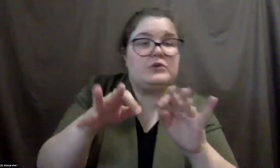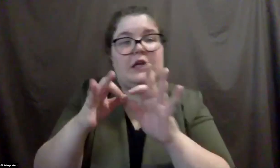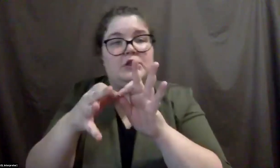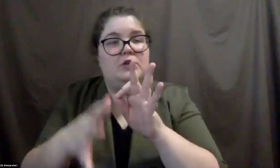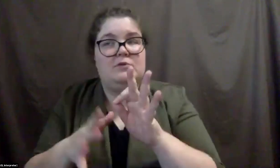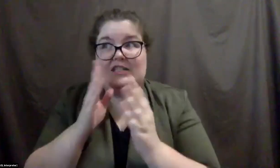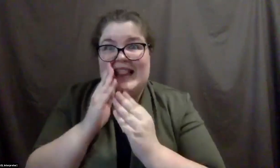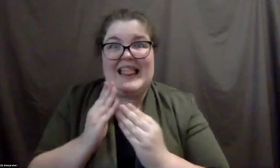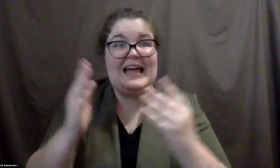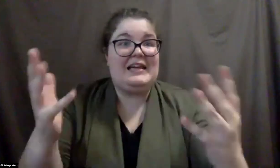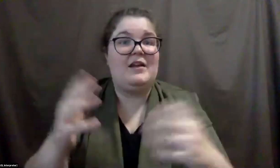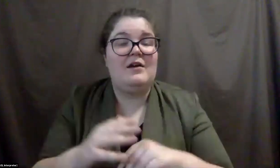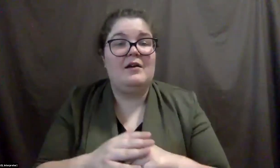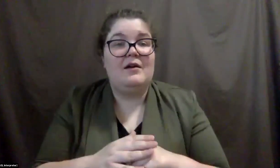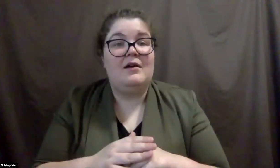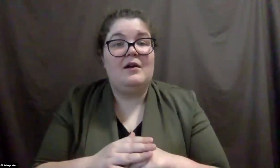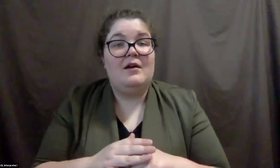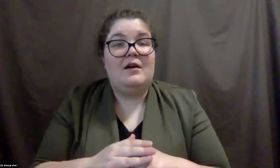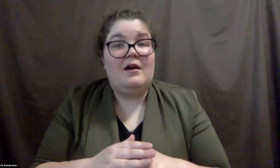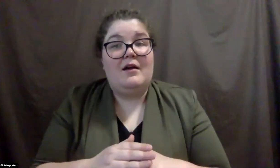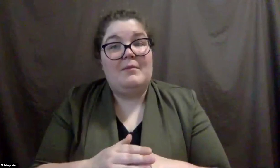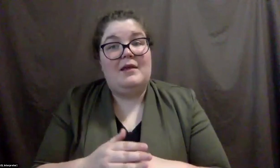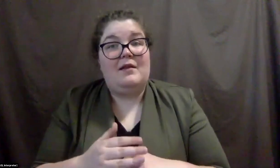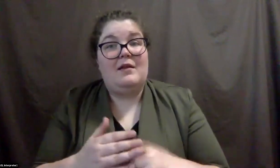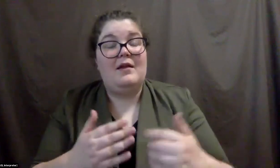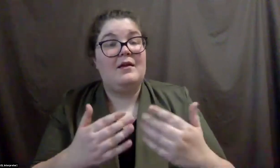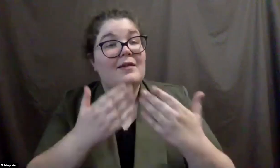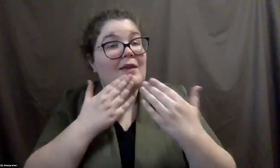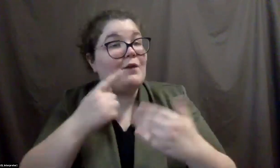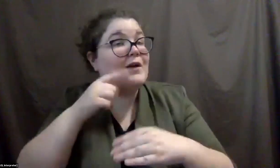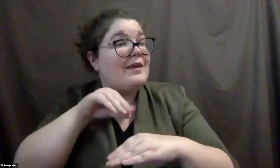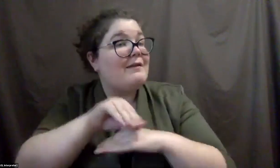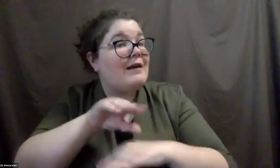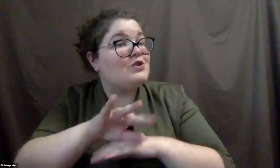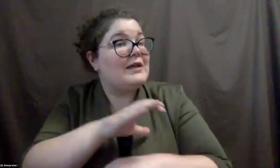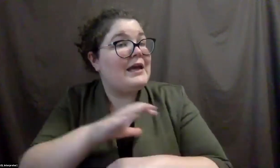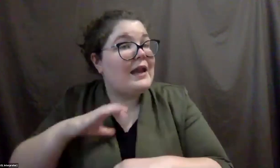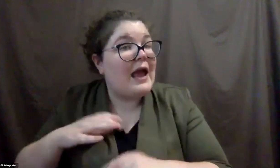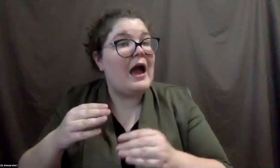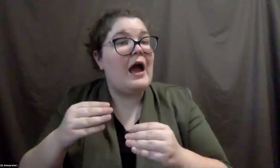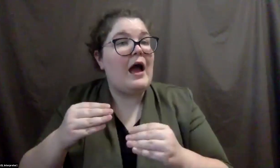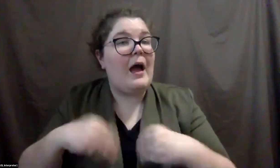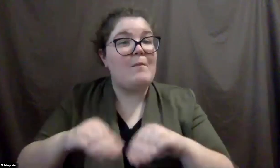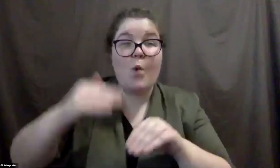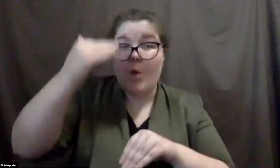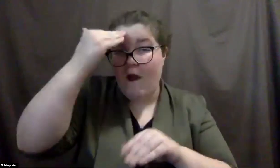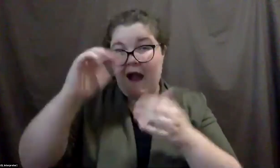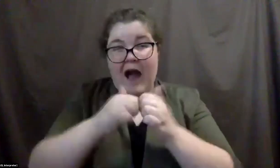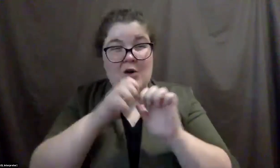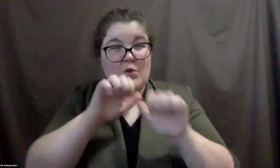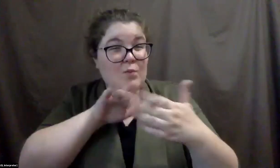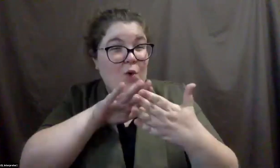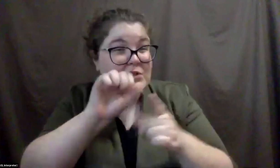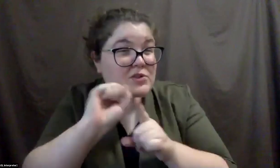And thanks to the advisory committee, I am being more mindful and, um, approaching these things with more